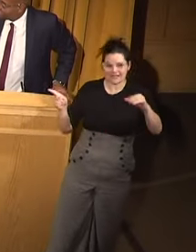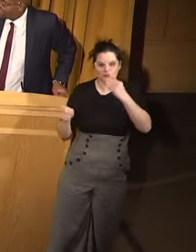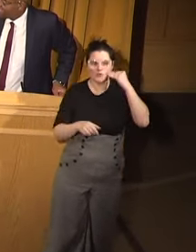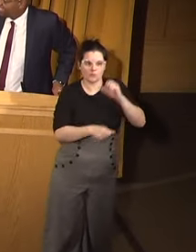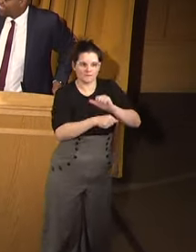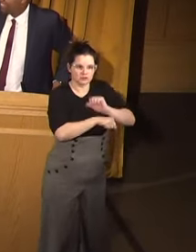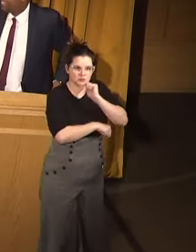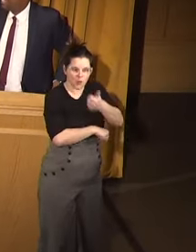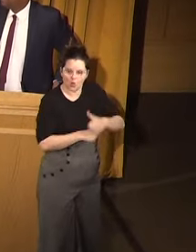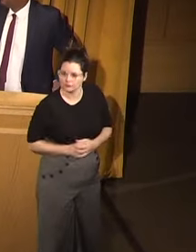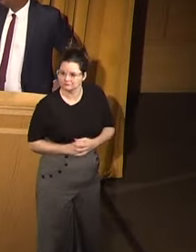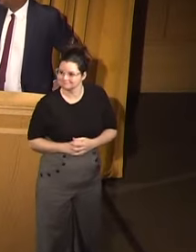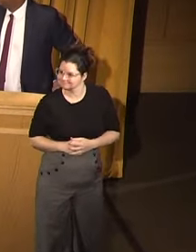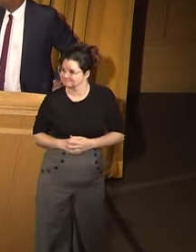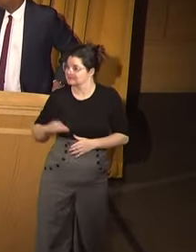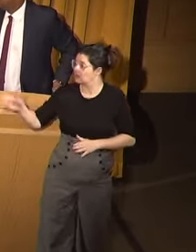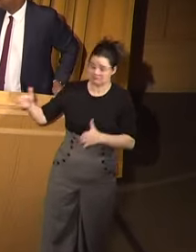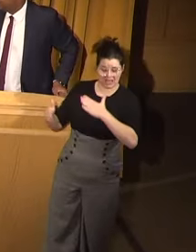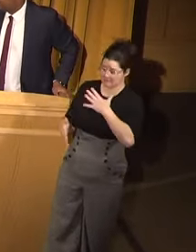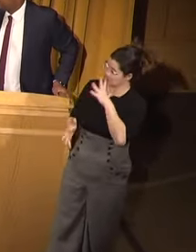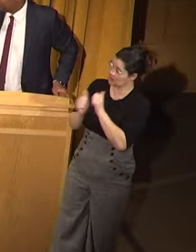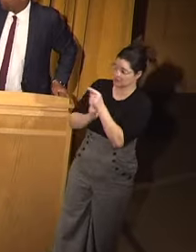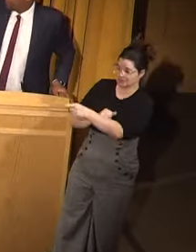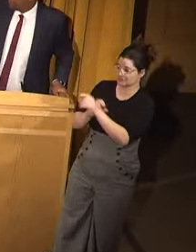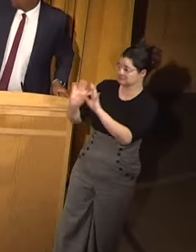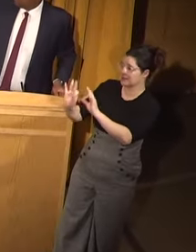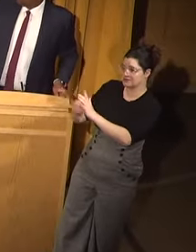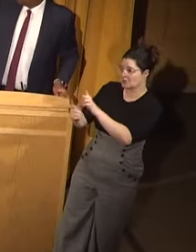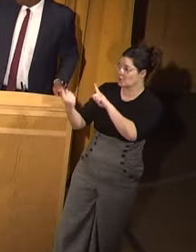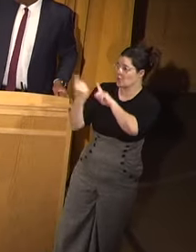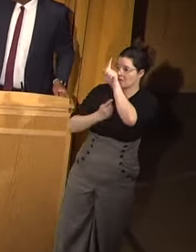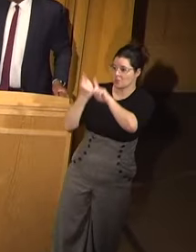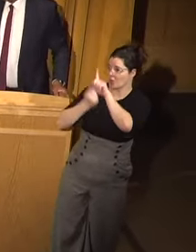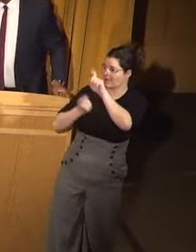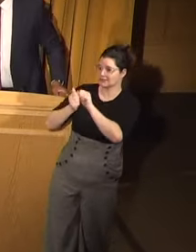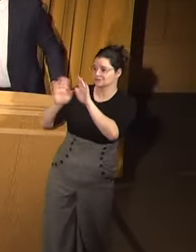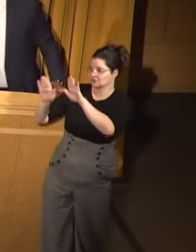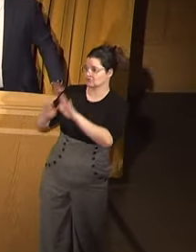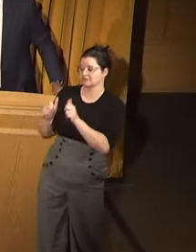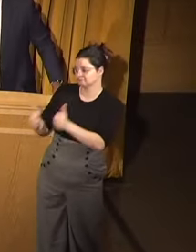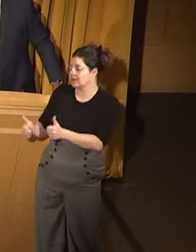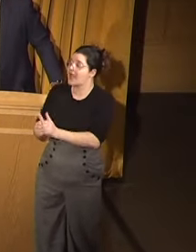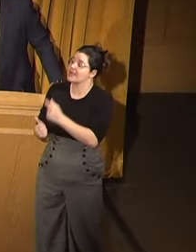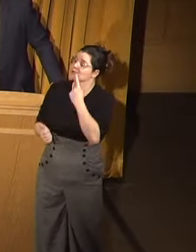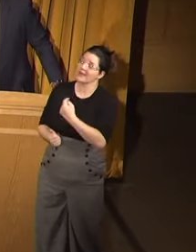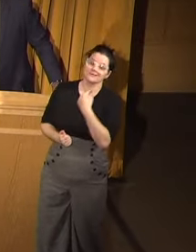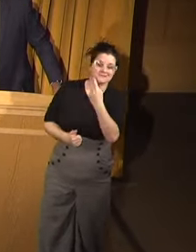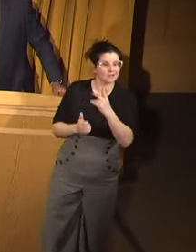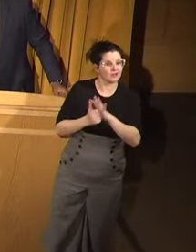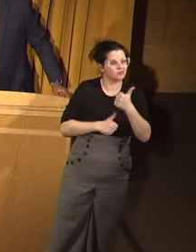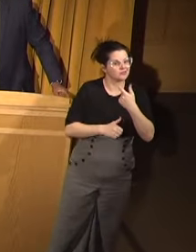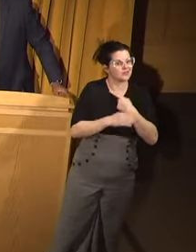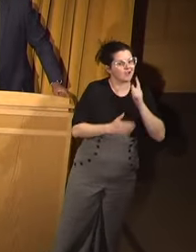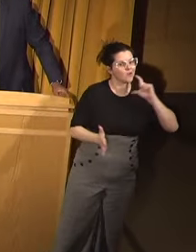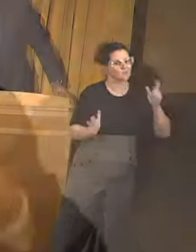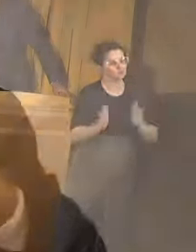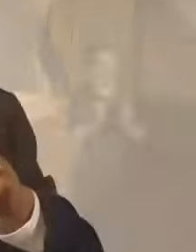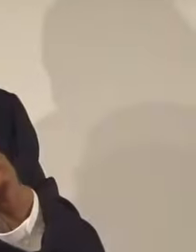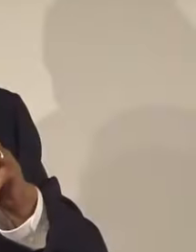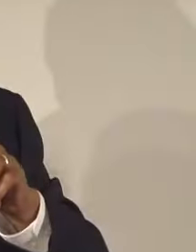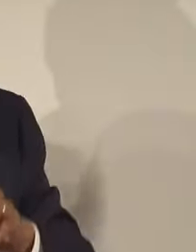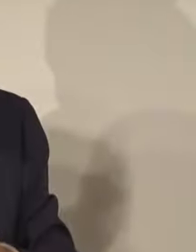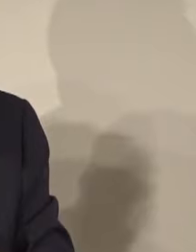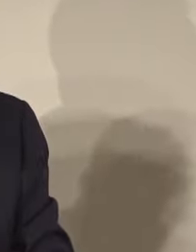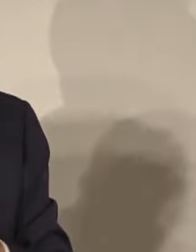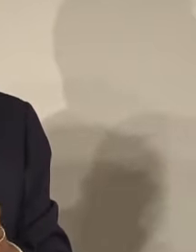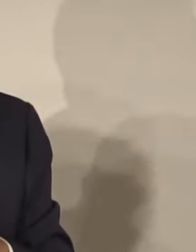Happy to do it tomorrow, and happy to talk to you about it just one-on-one. That's great. I just wanted to say the other thing I noticed. As consent decrees